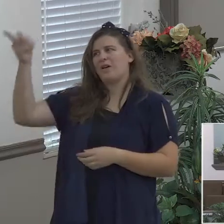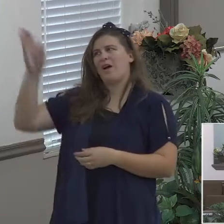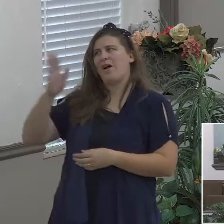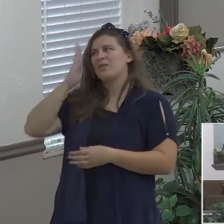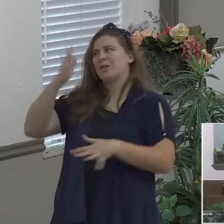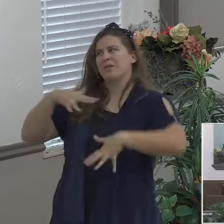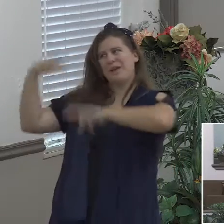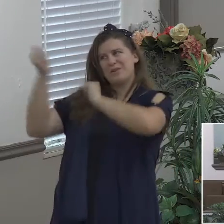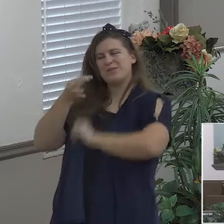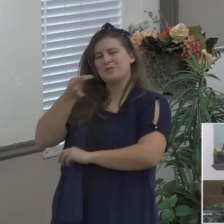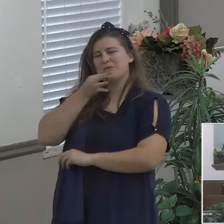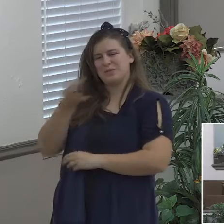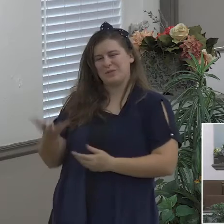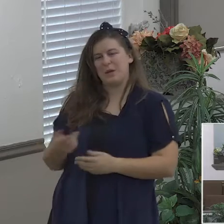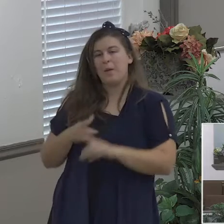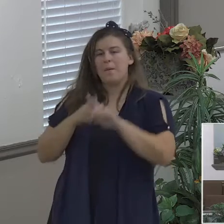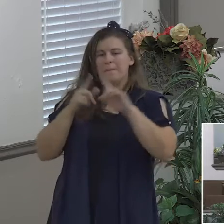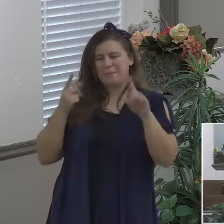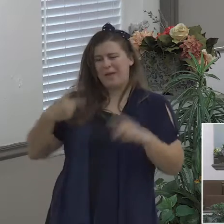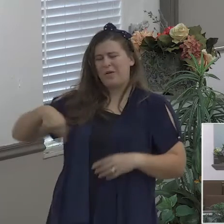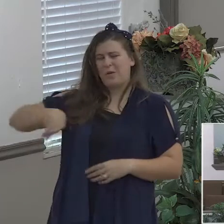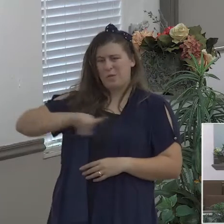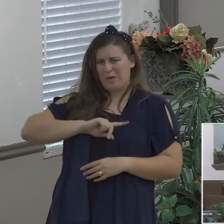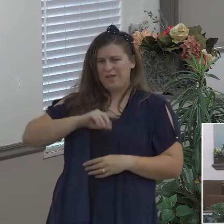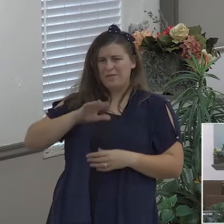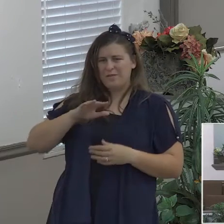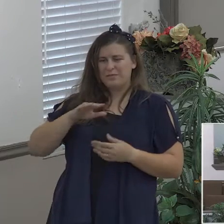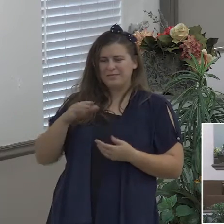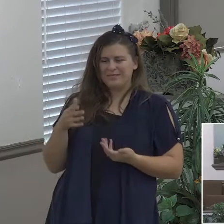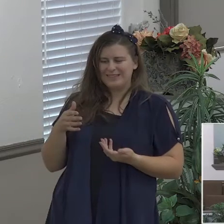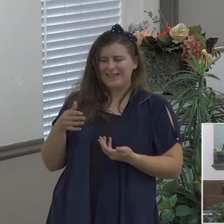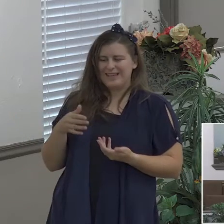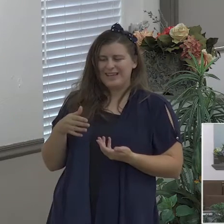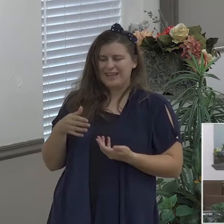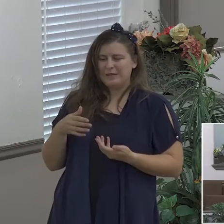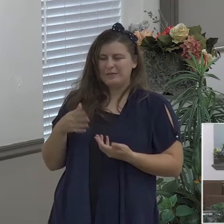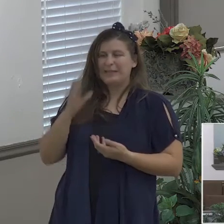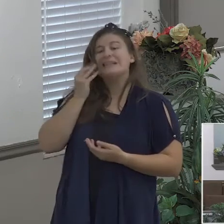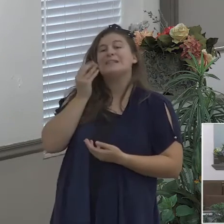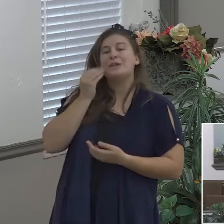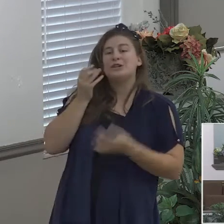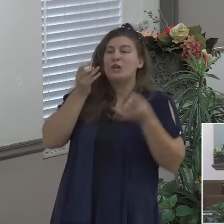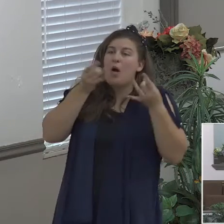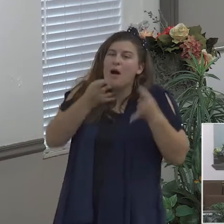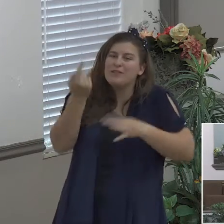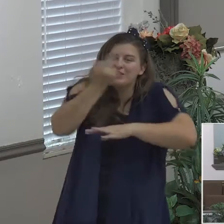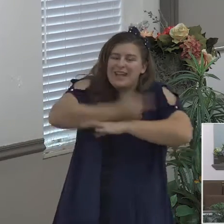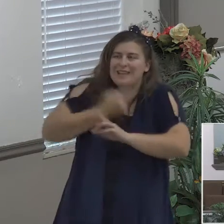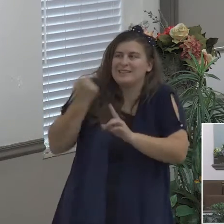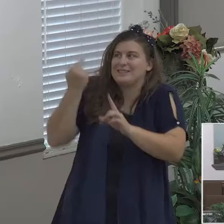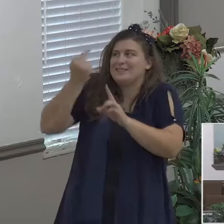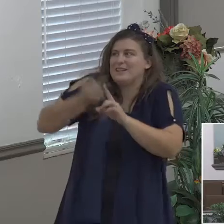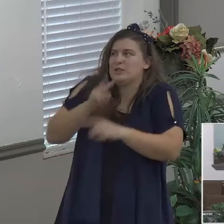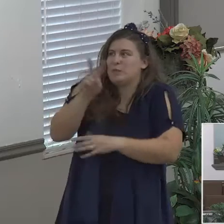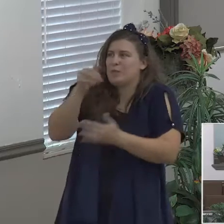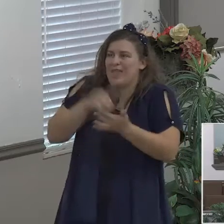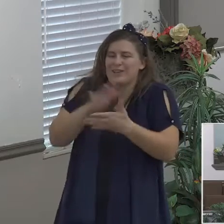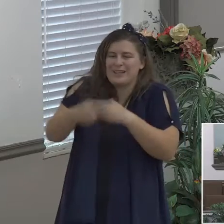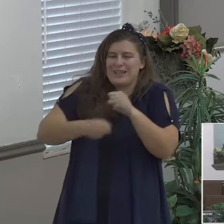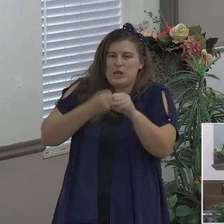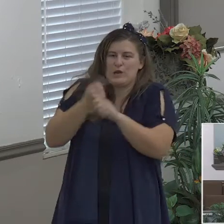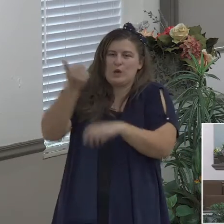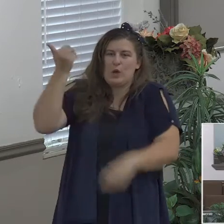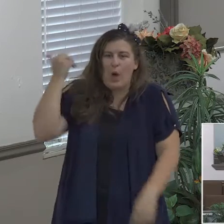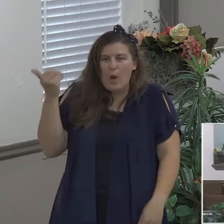second Timothy three for two thousand years since the crucifixion of Christ we've been in the last